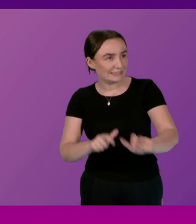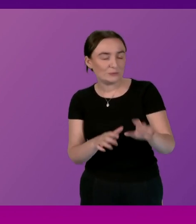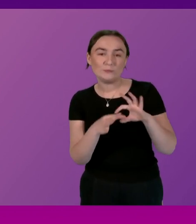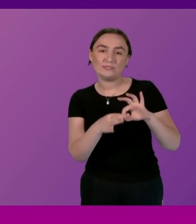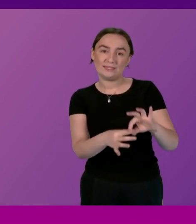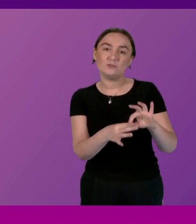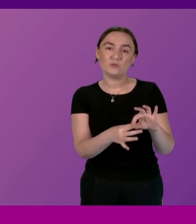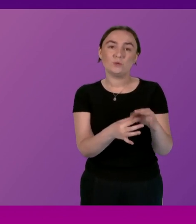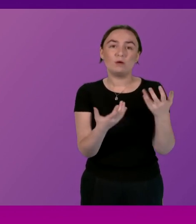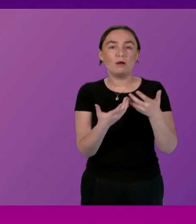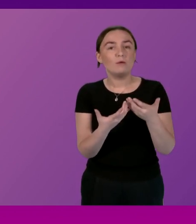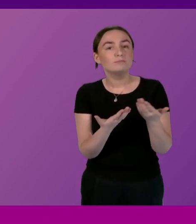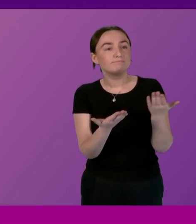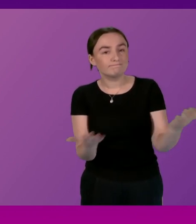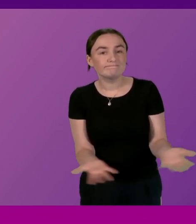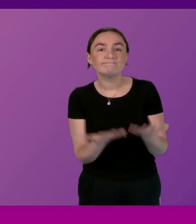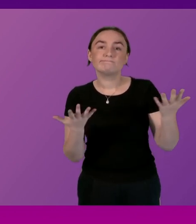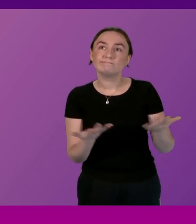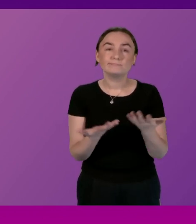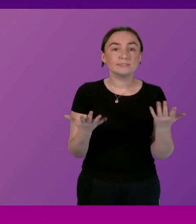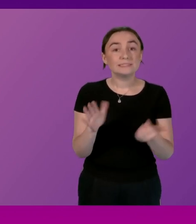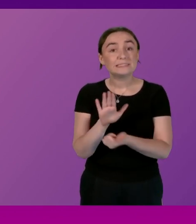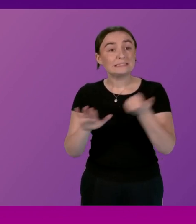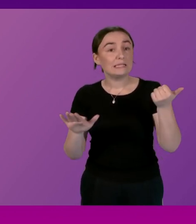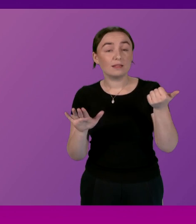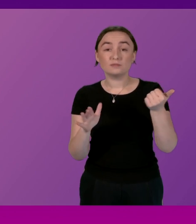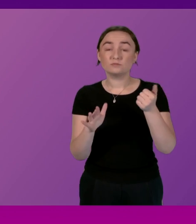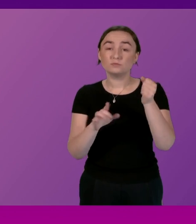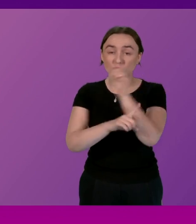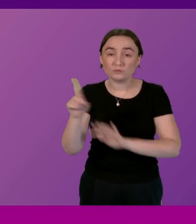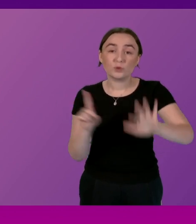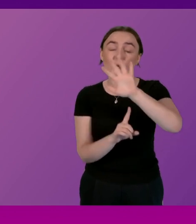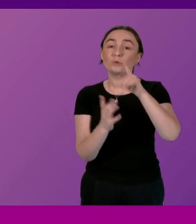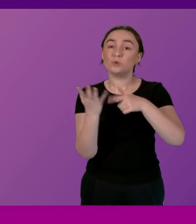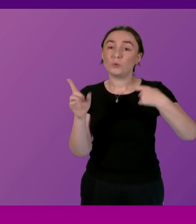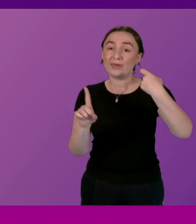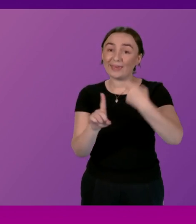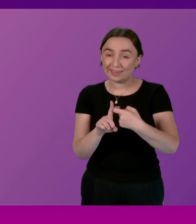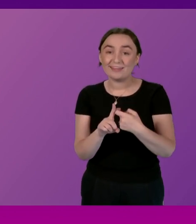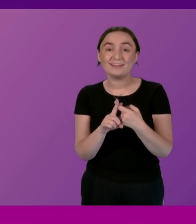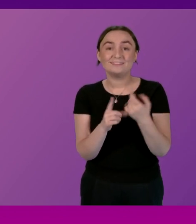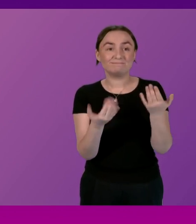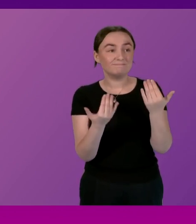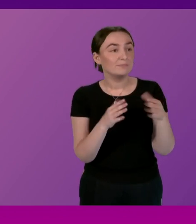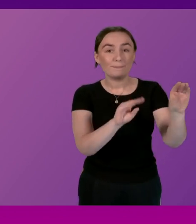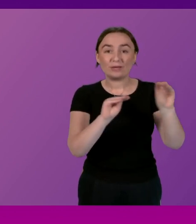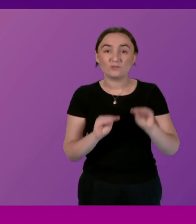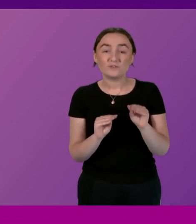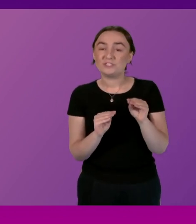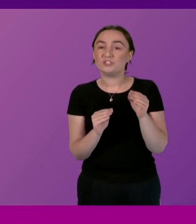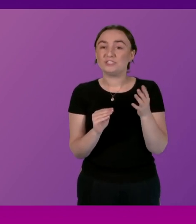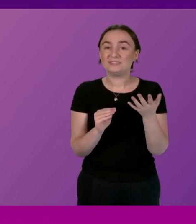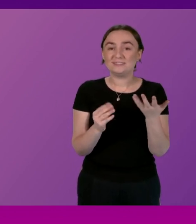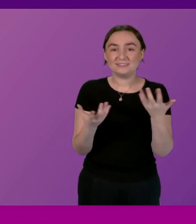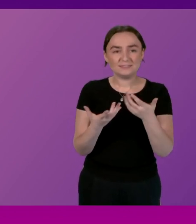trying to attract talent from across the UK and our talent migration attraction service will be